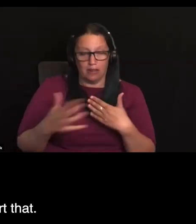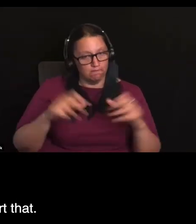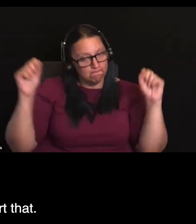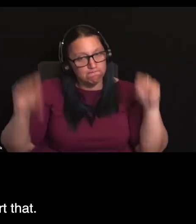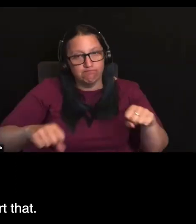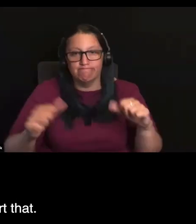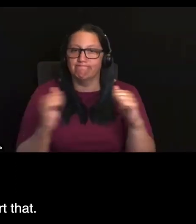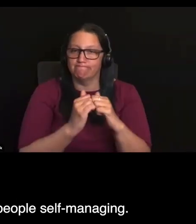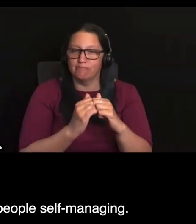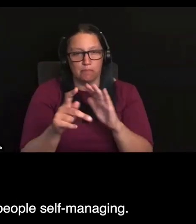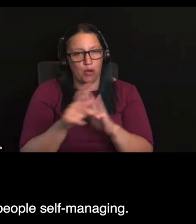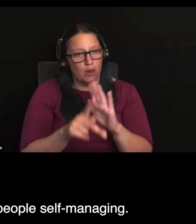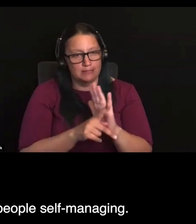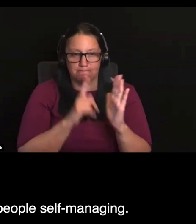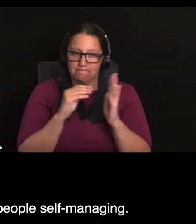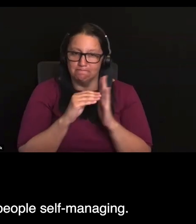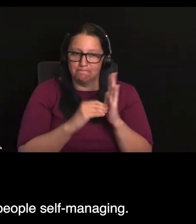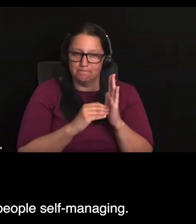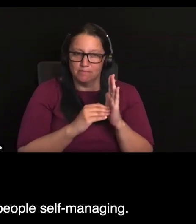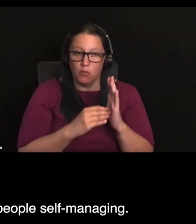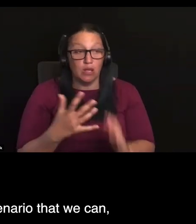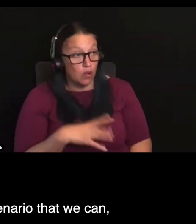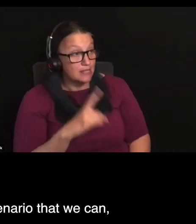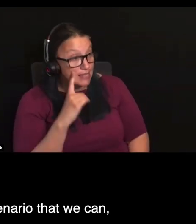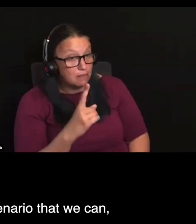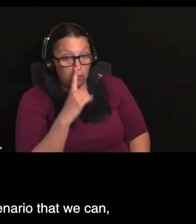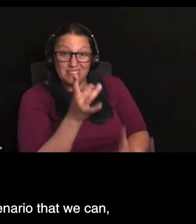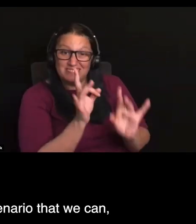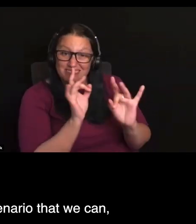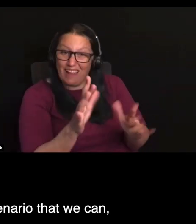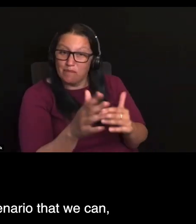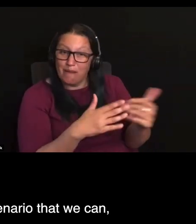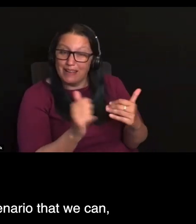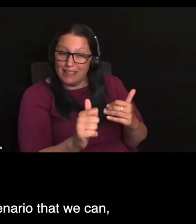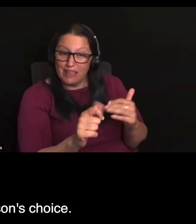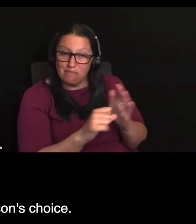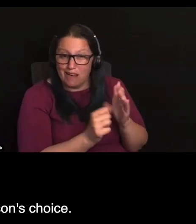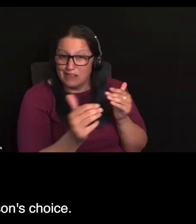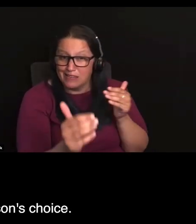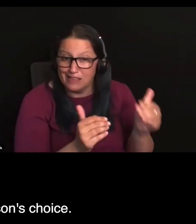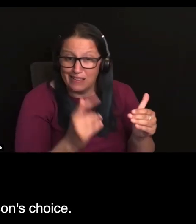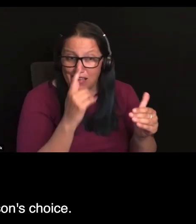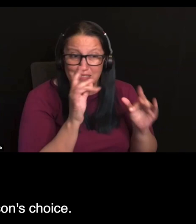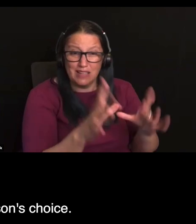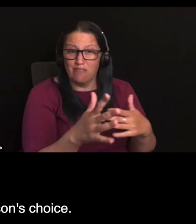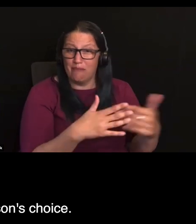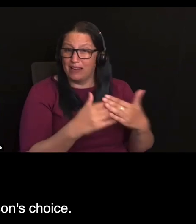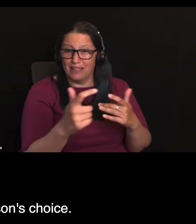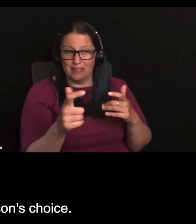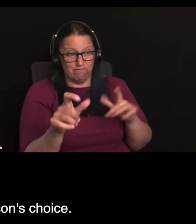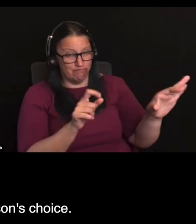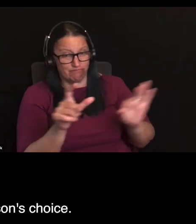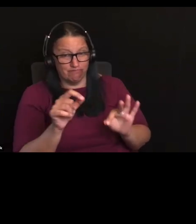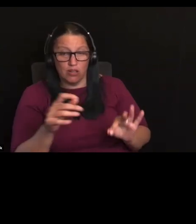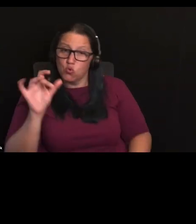I would support that. Yeah, but we want to see people self-managing. want enable that in every scenario that we can correct, whereas the person's choice.